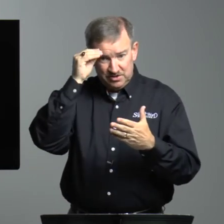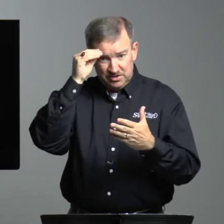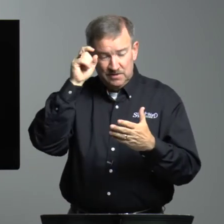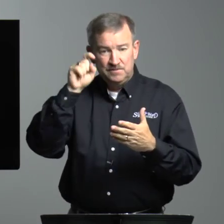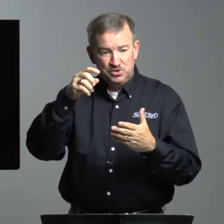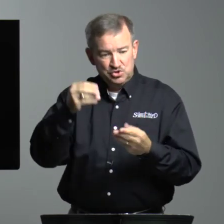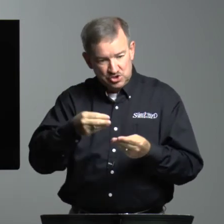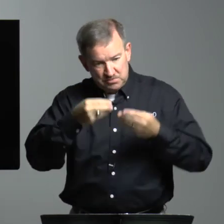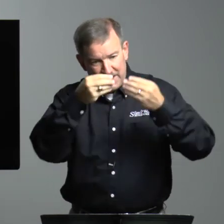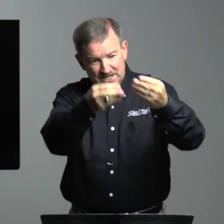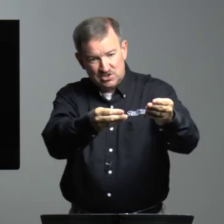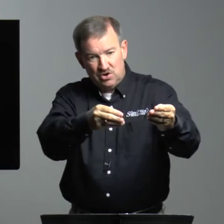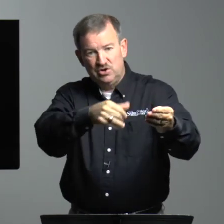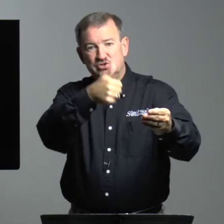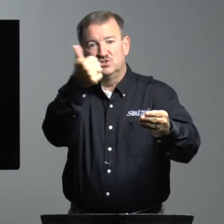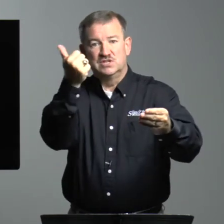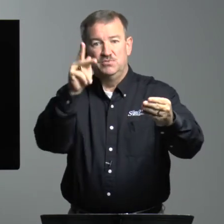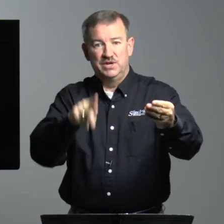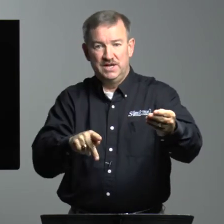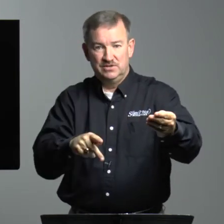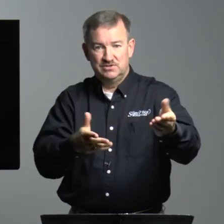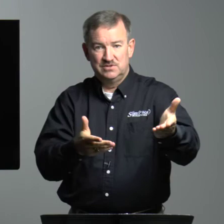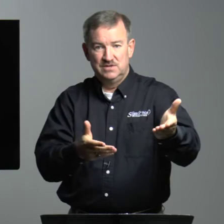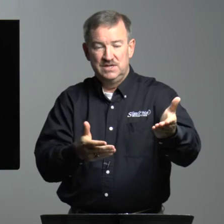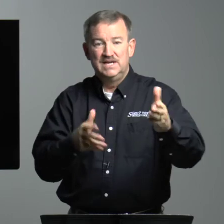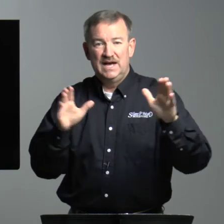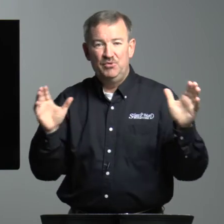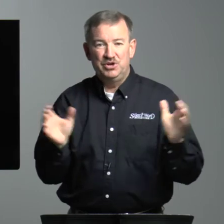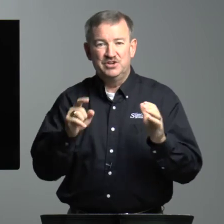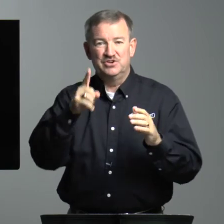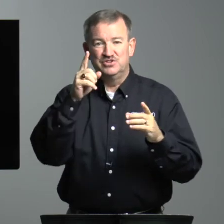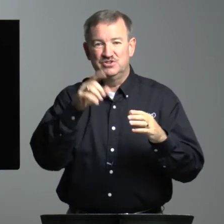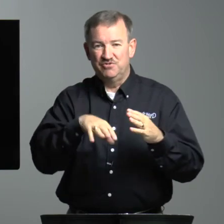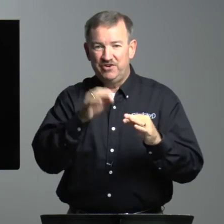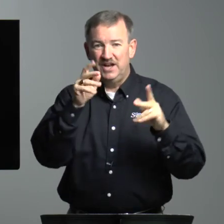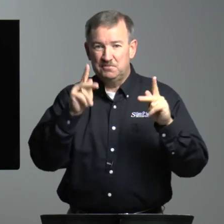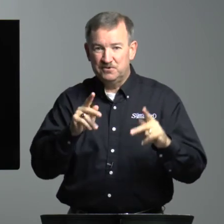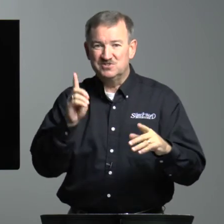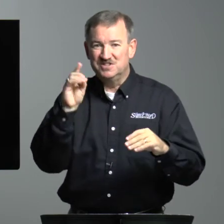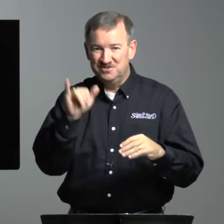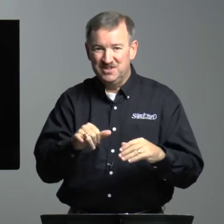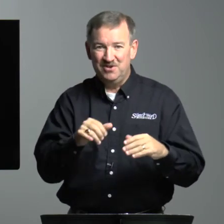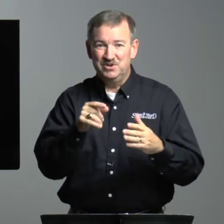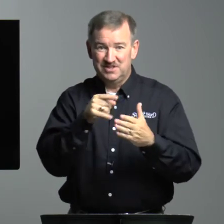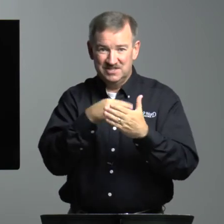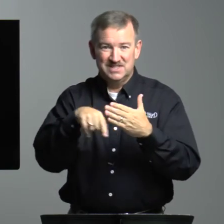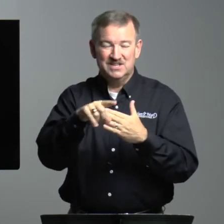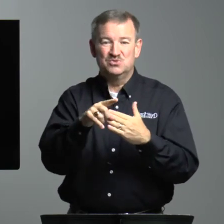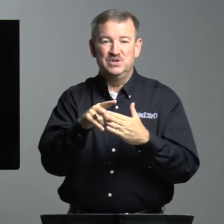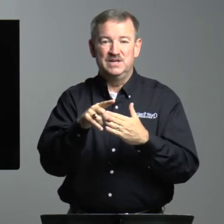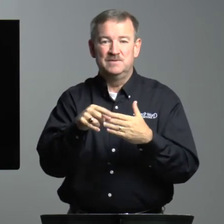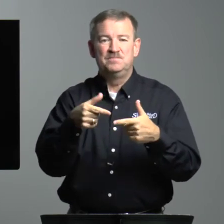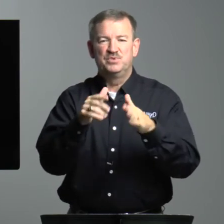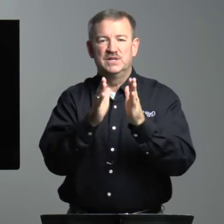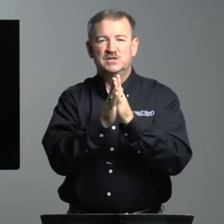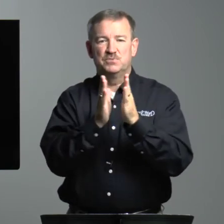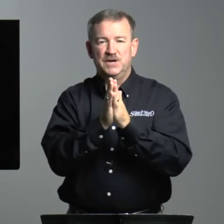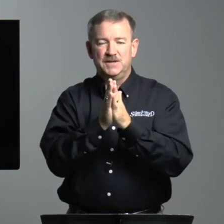you should pass on to someone else. I want to encourage you to find a person to do that with this next week. Let's pray.